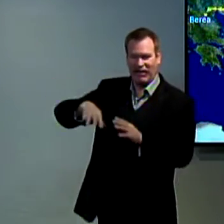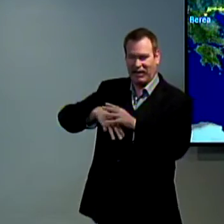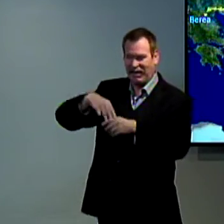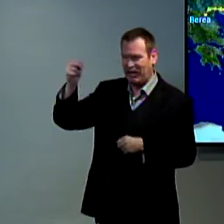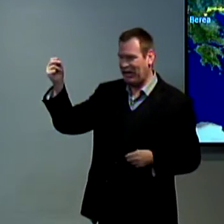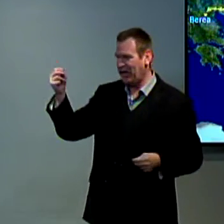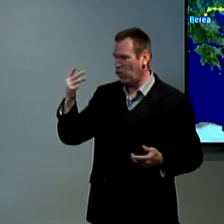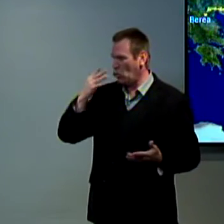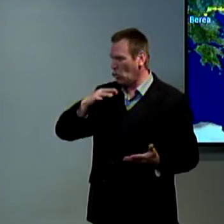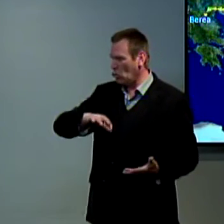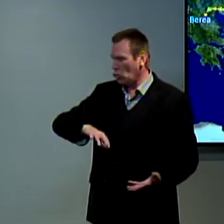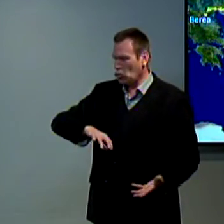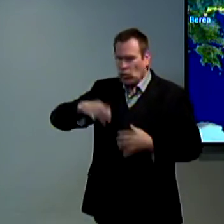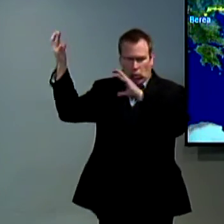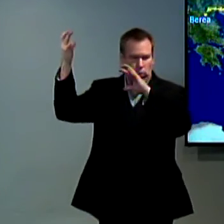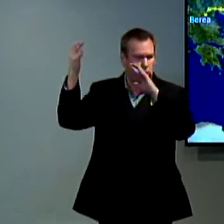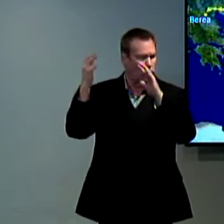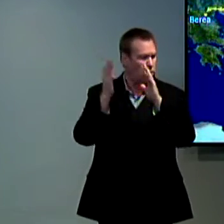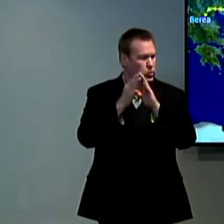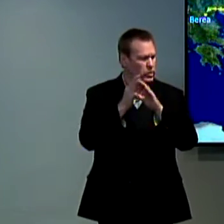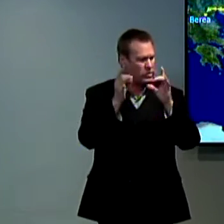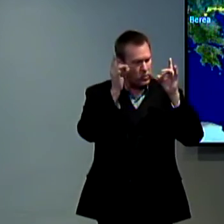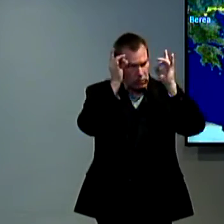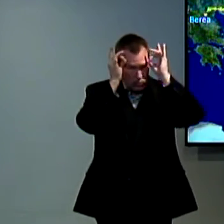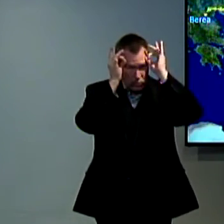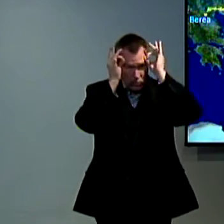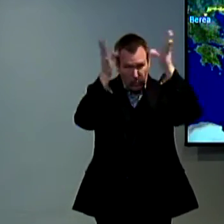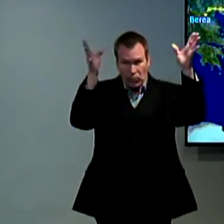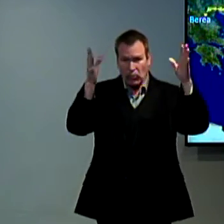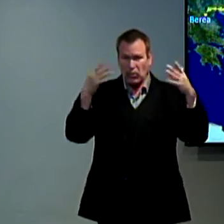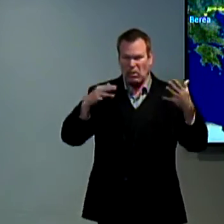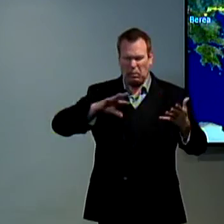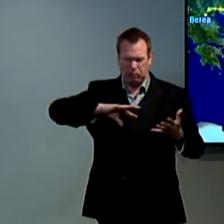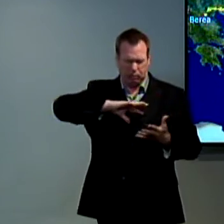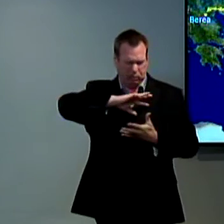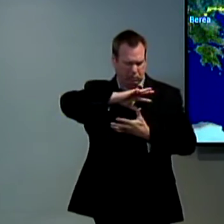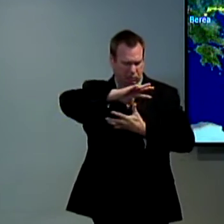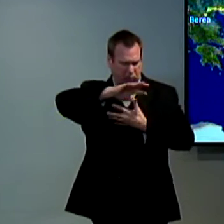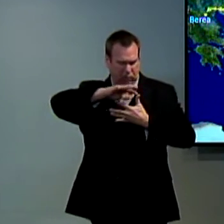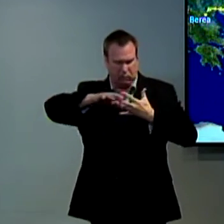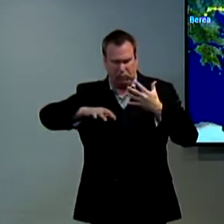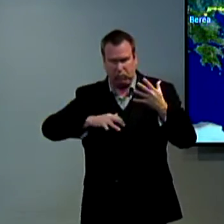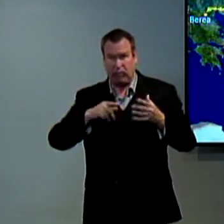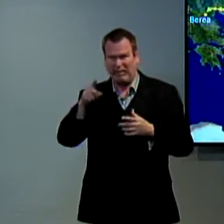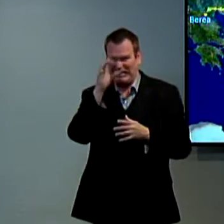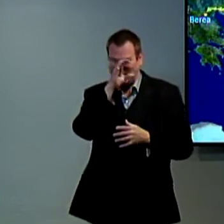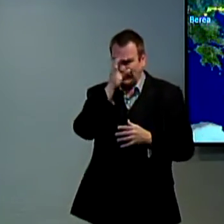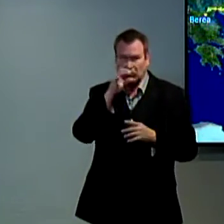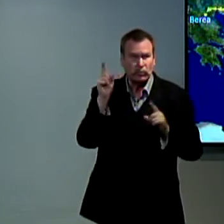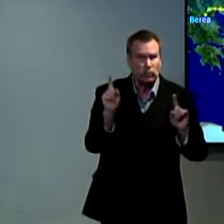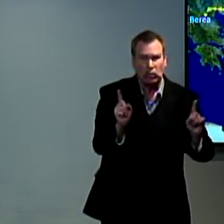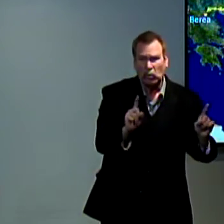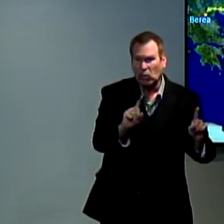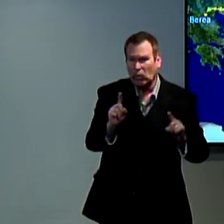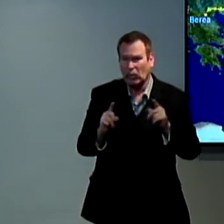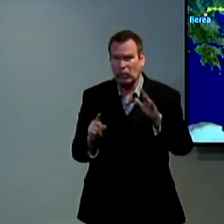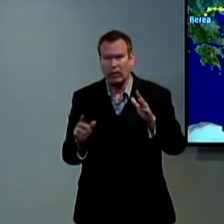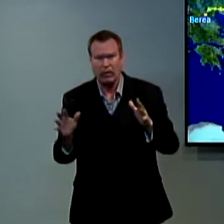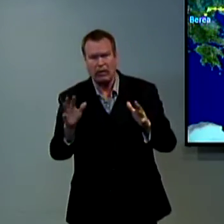sent Paul and Silas away to Berea the whole town was in an uproar and so